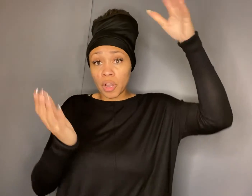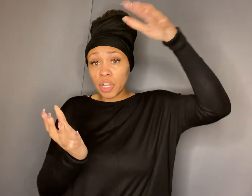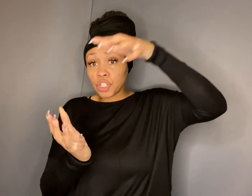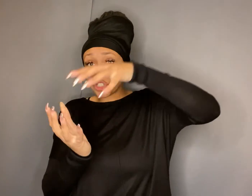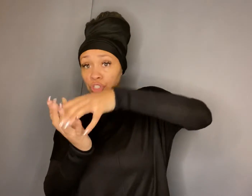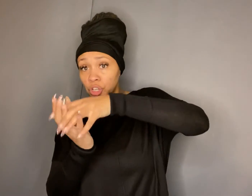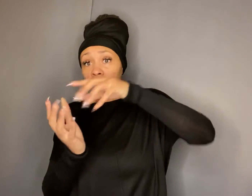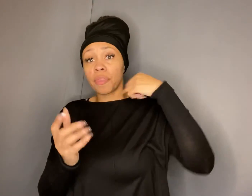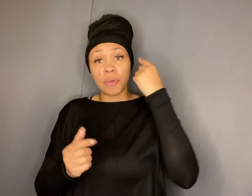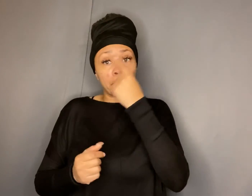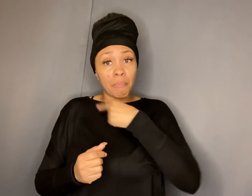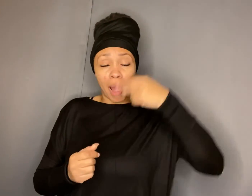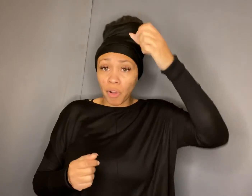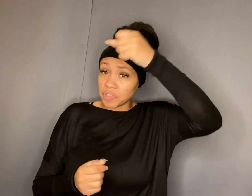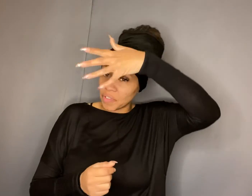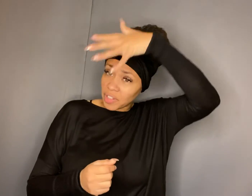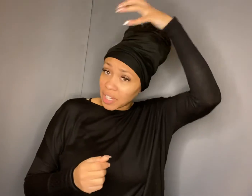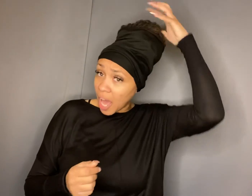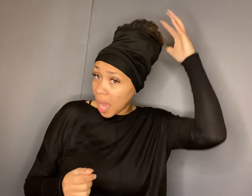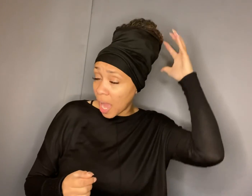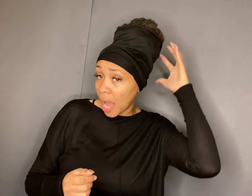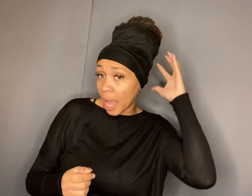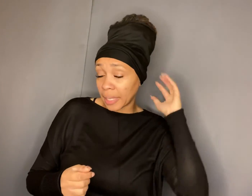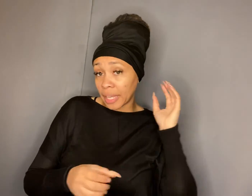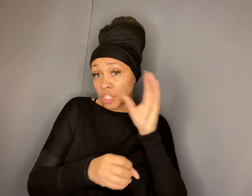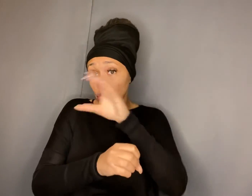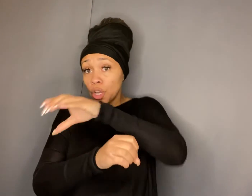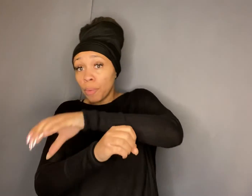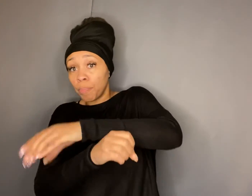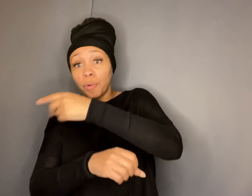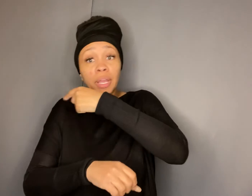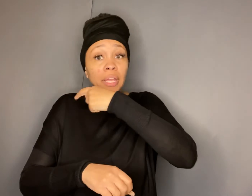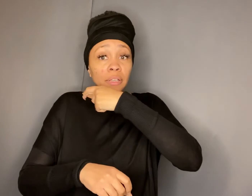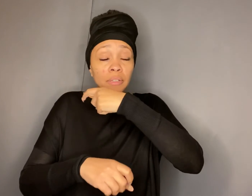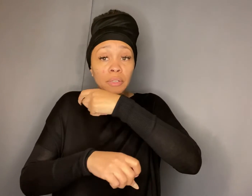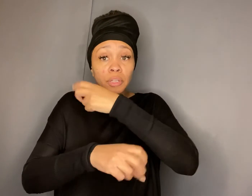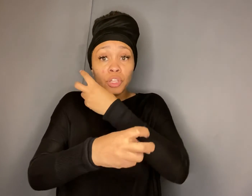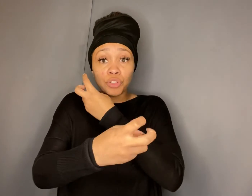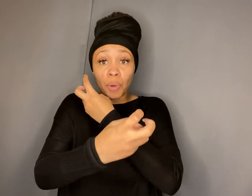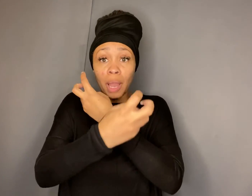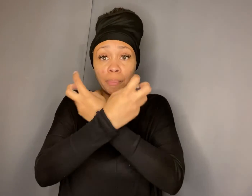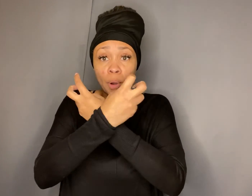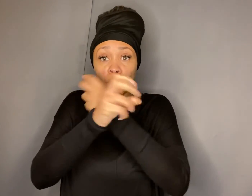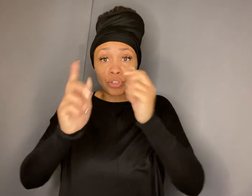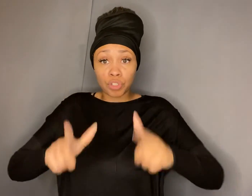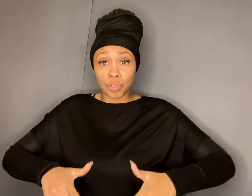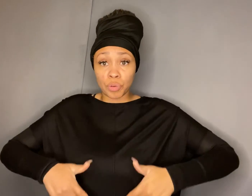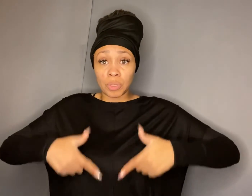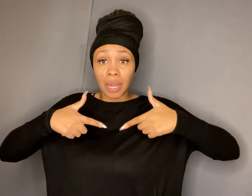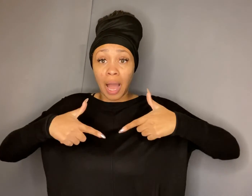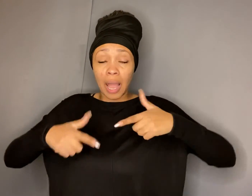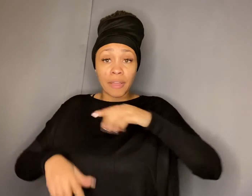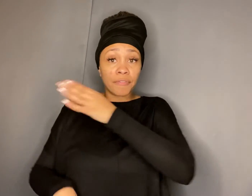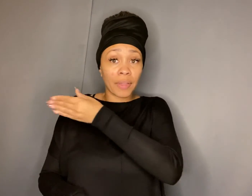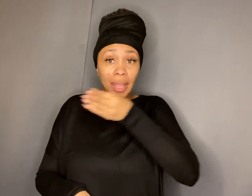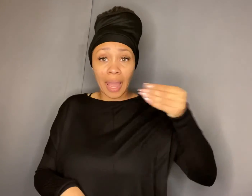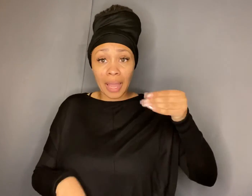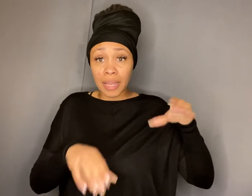shut the mouths of lions yes bring dry bones to life and